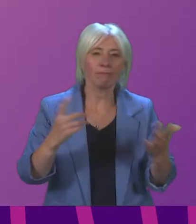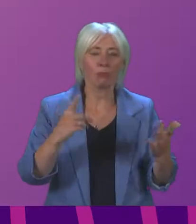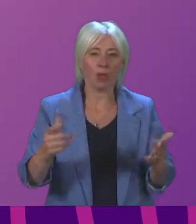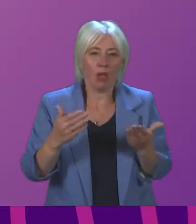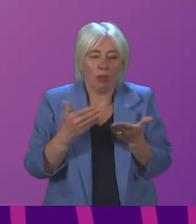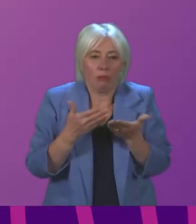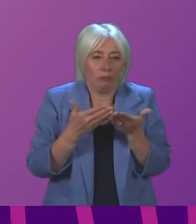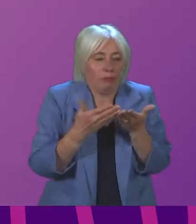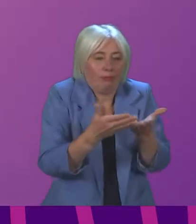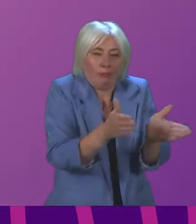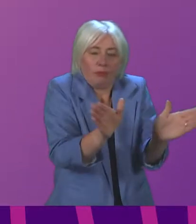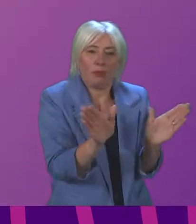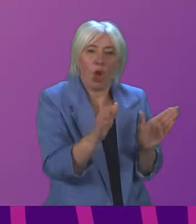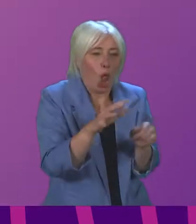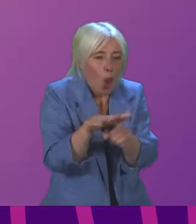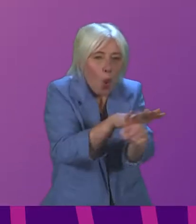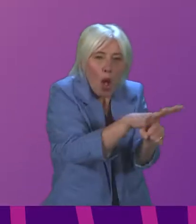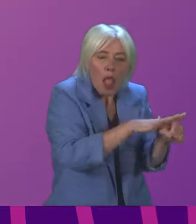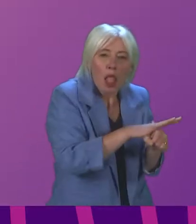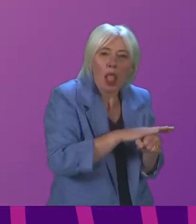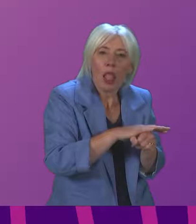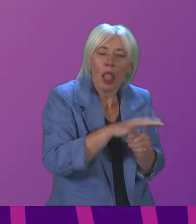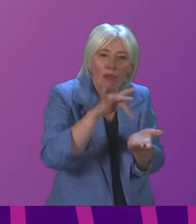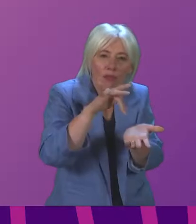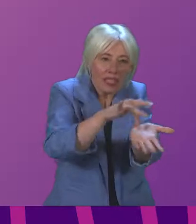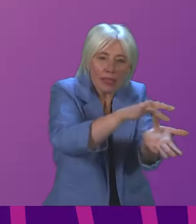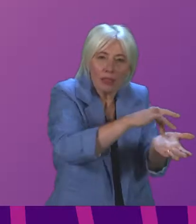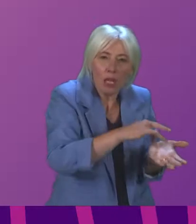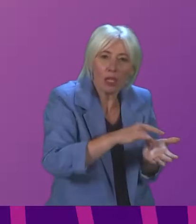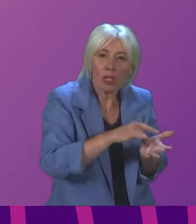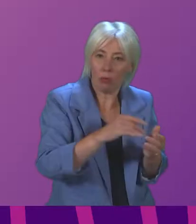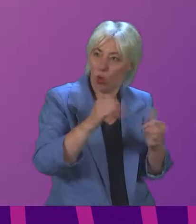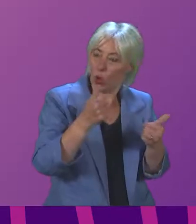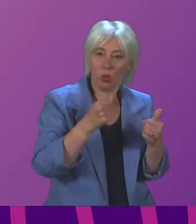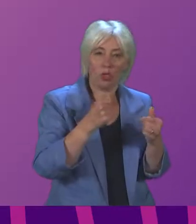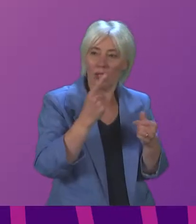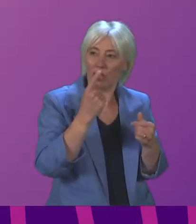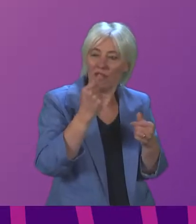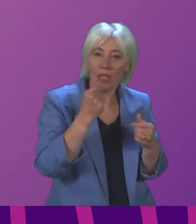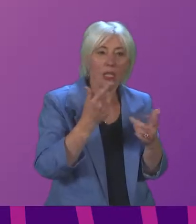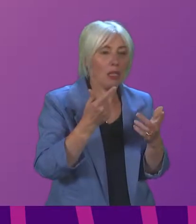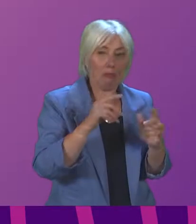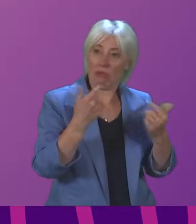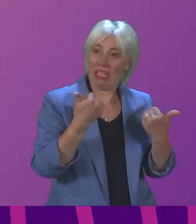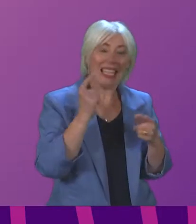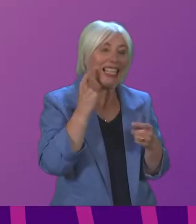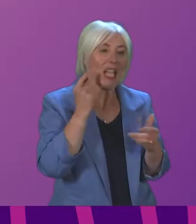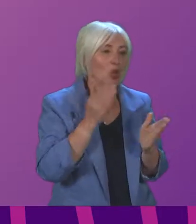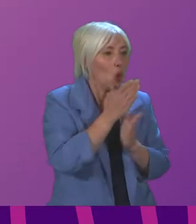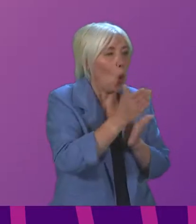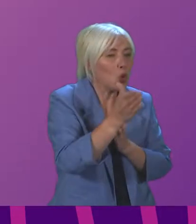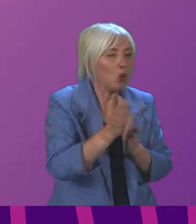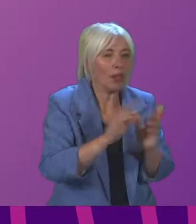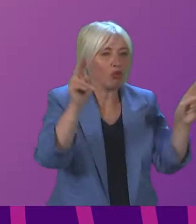range of locally accessible facilities, which maximise convenience and reduce travel costs for individuals, are a more